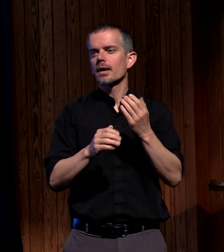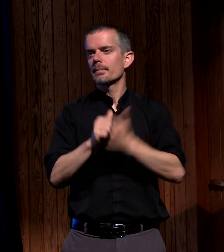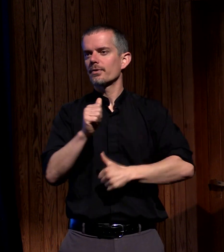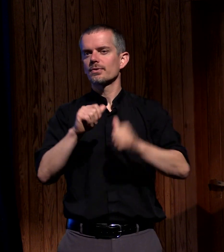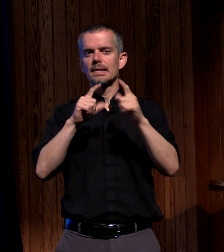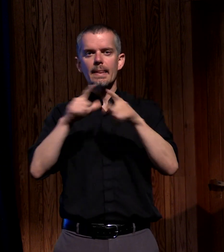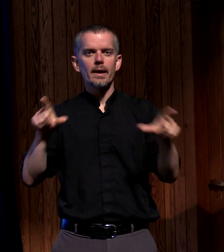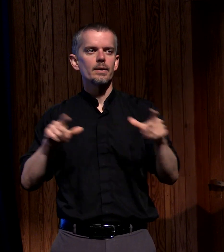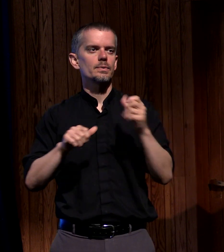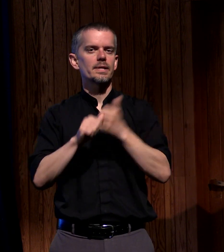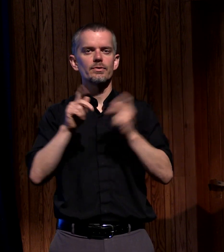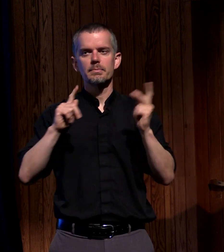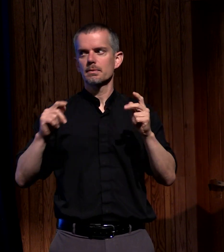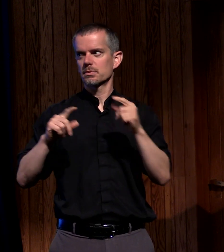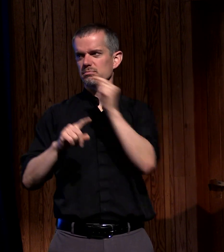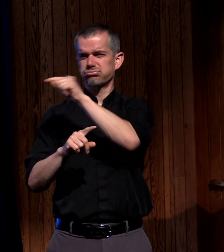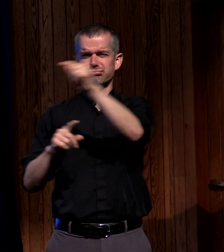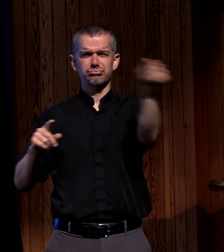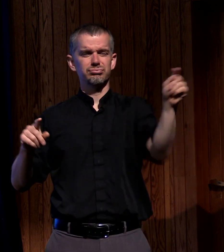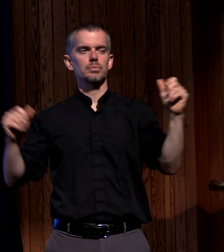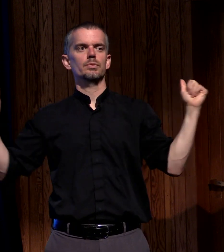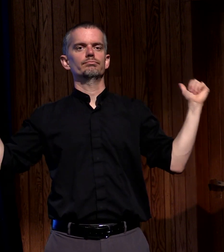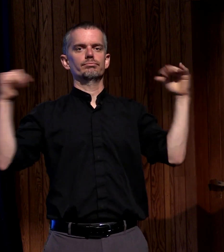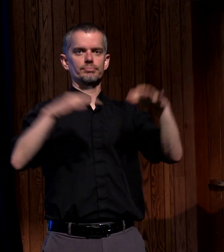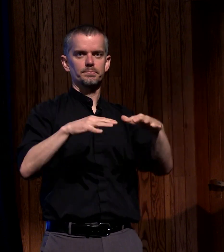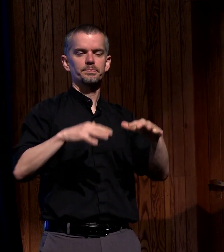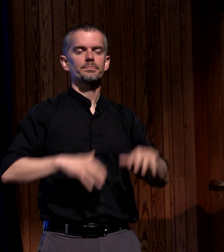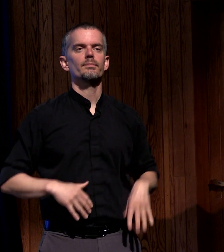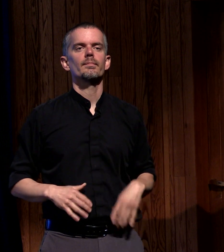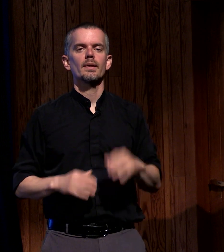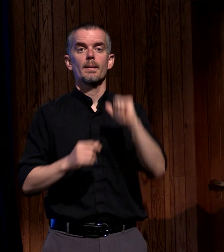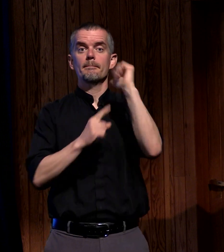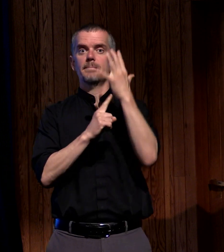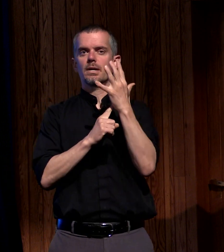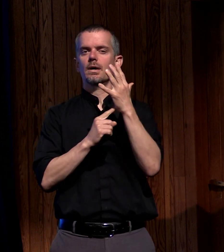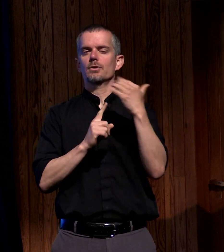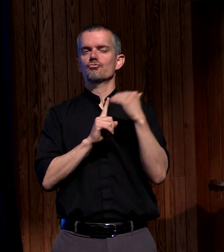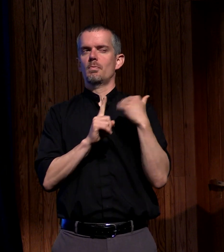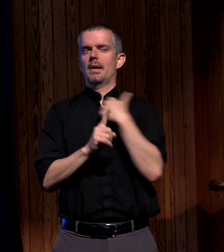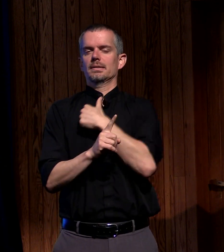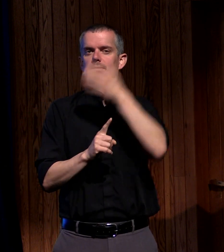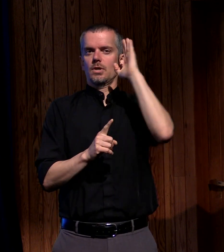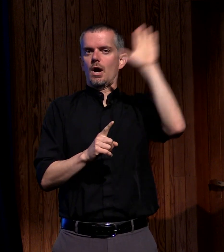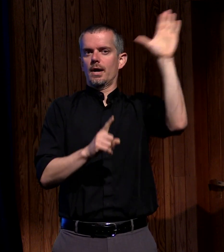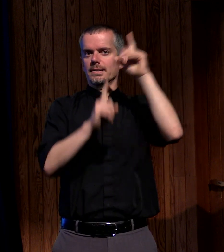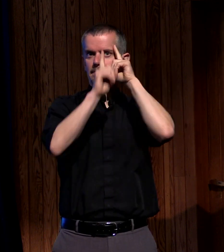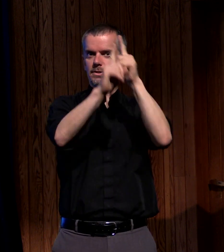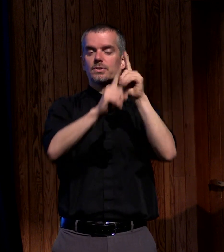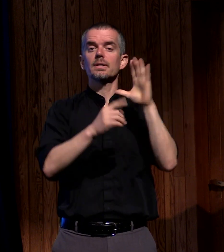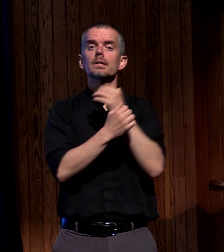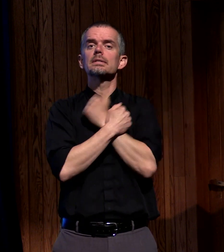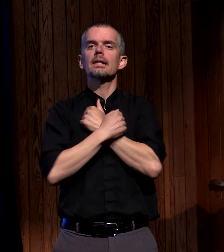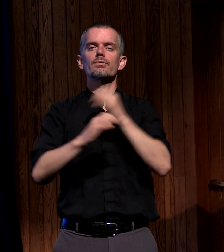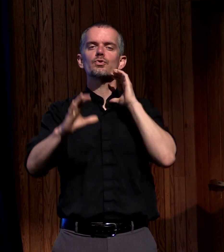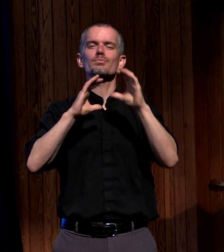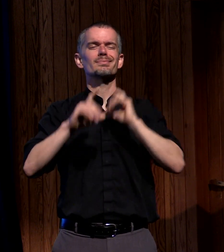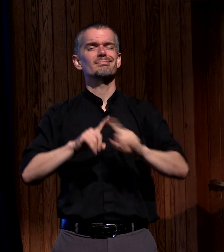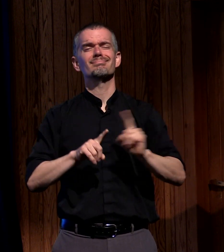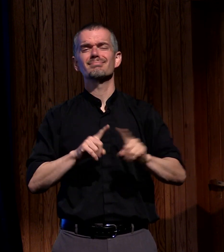nation Pentecost reminds us of God's mission that his love will be communicated in diverse languages around the